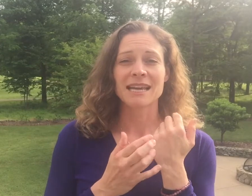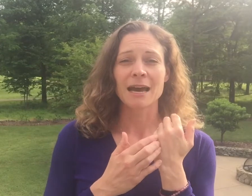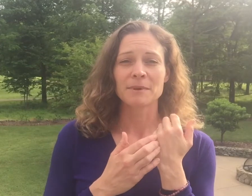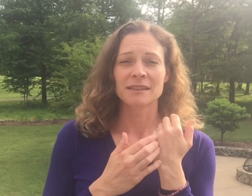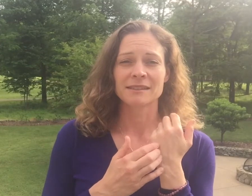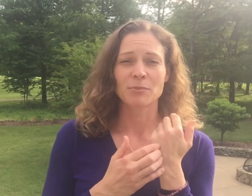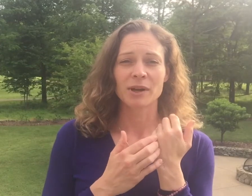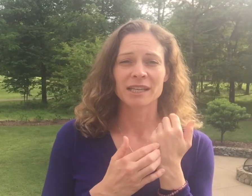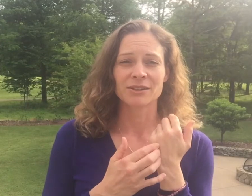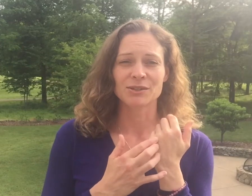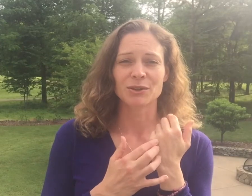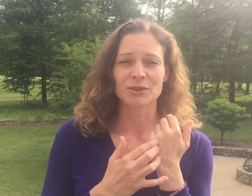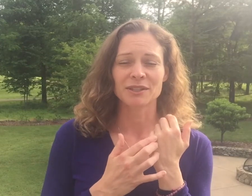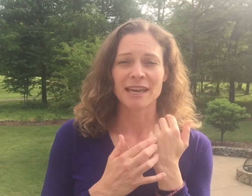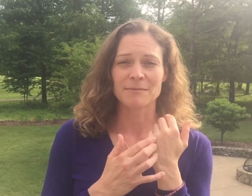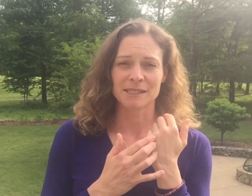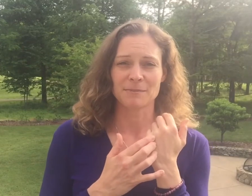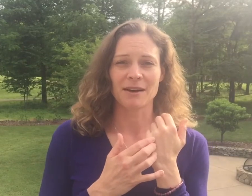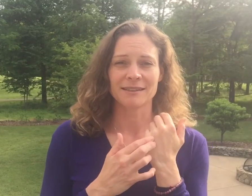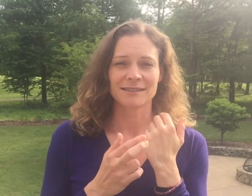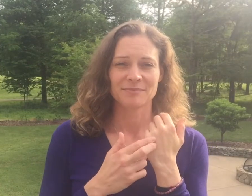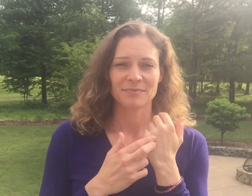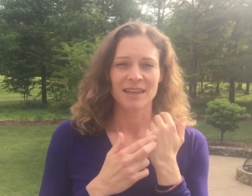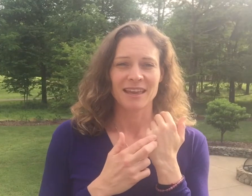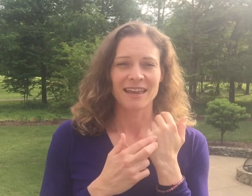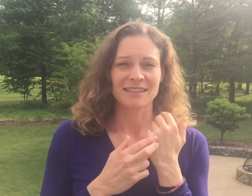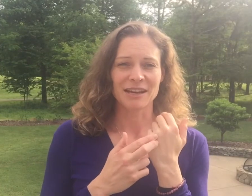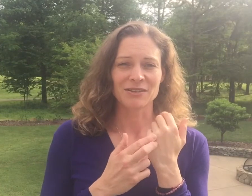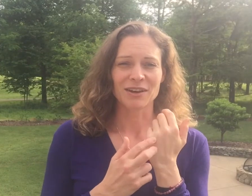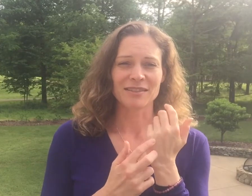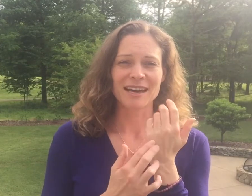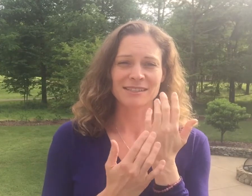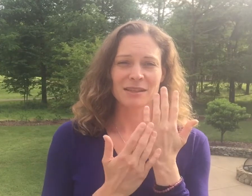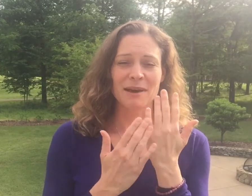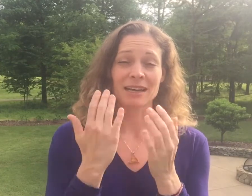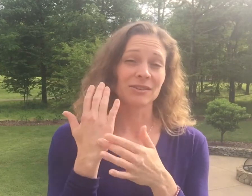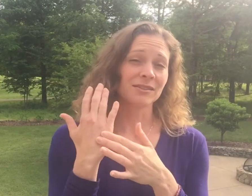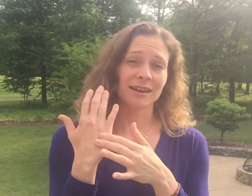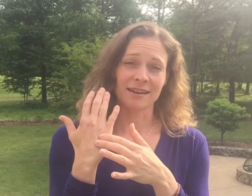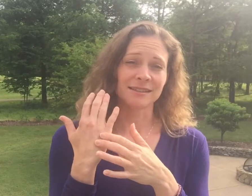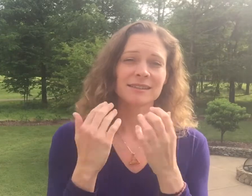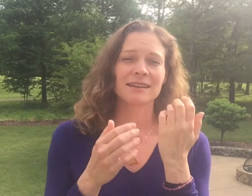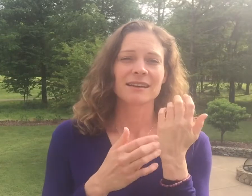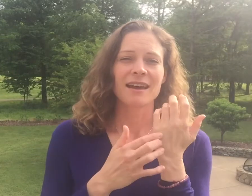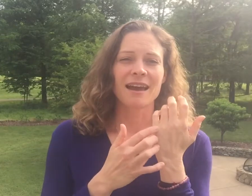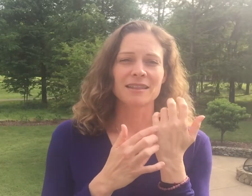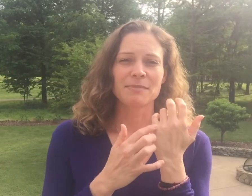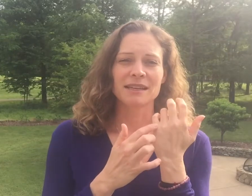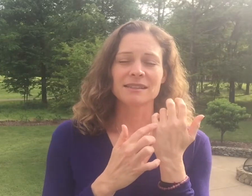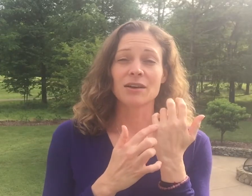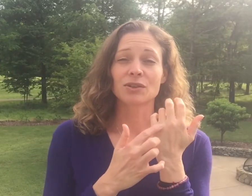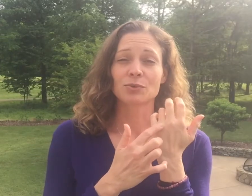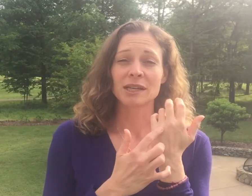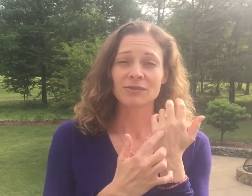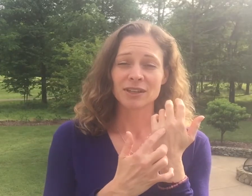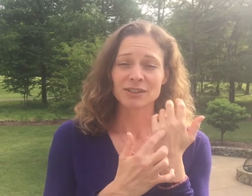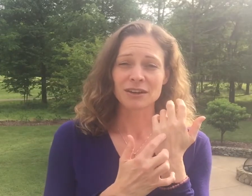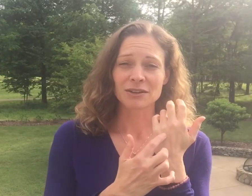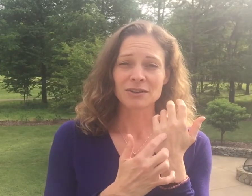tapping this point here. It's called your gamut spot. And how you find that is on the back of either hand, at the base of your ring finger knuckle